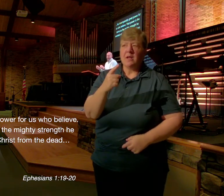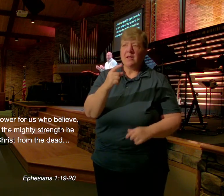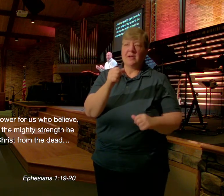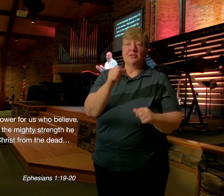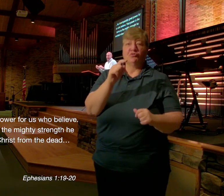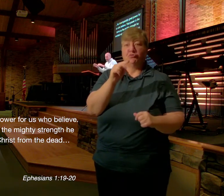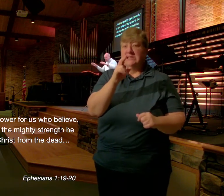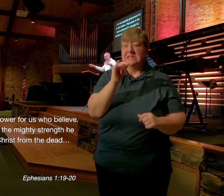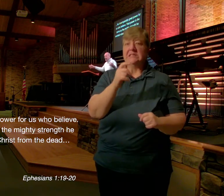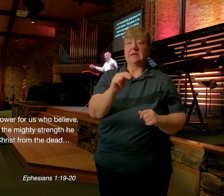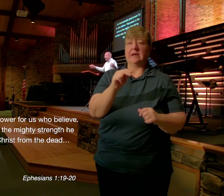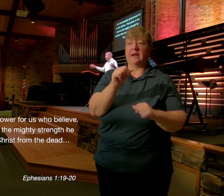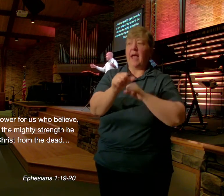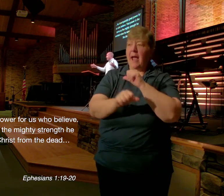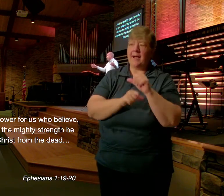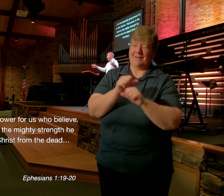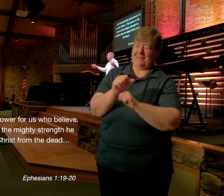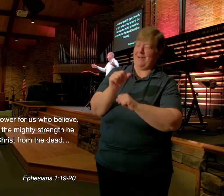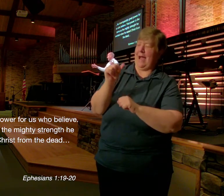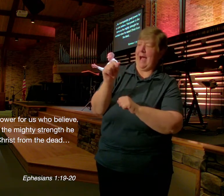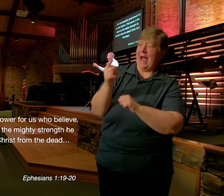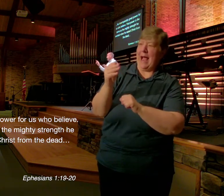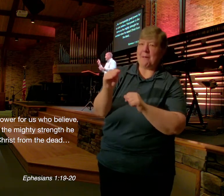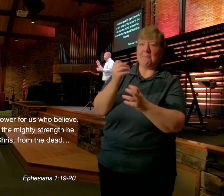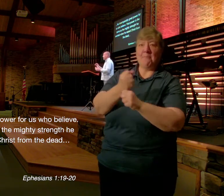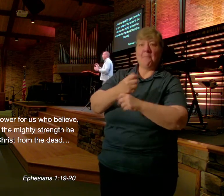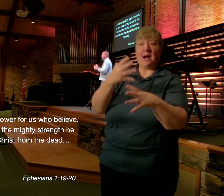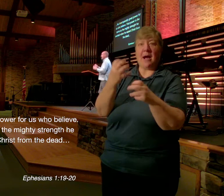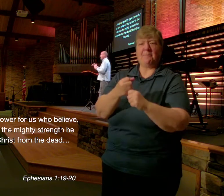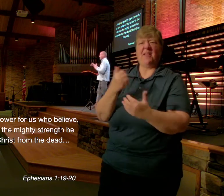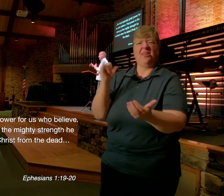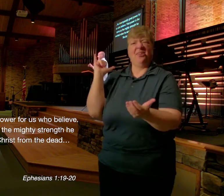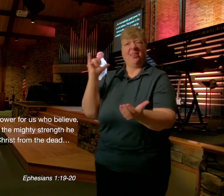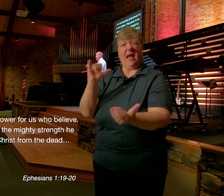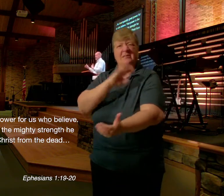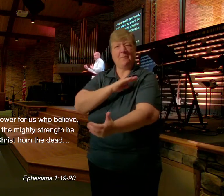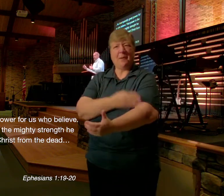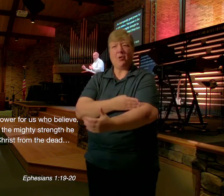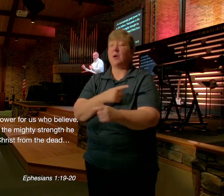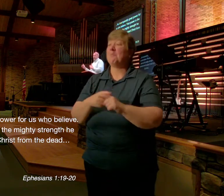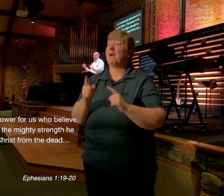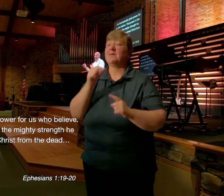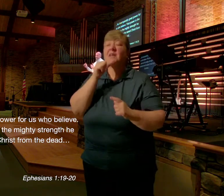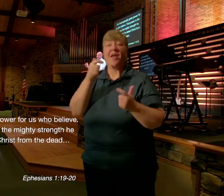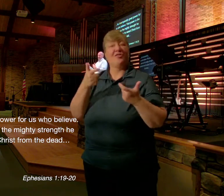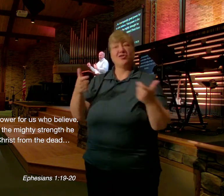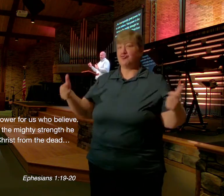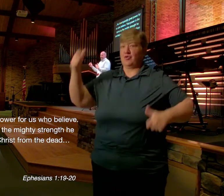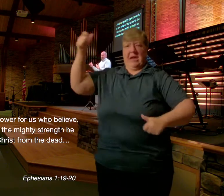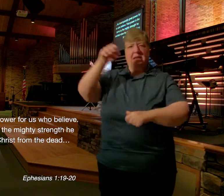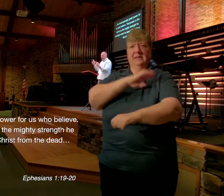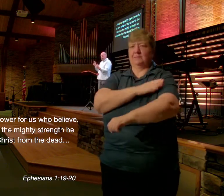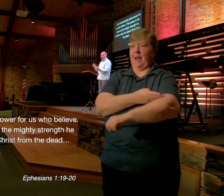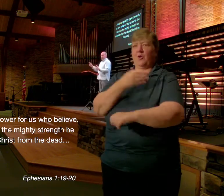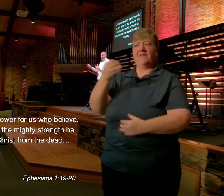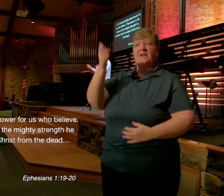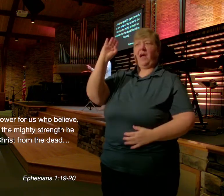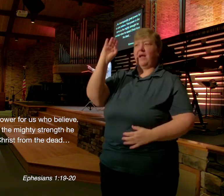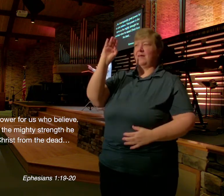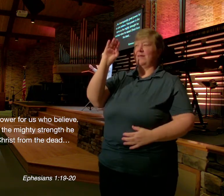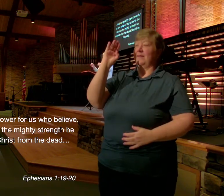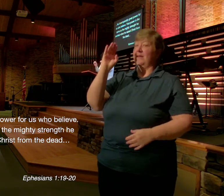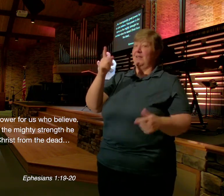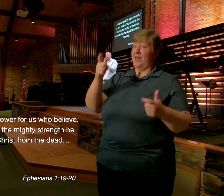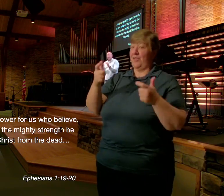That's Power And yet Paul says It's not The greatest Power Of God The greatest Power